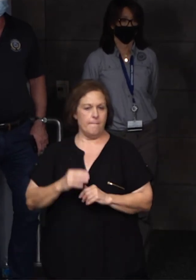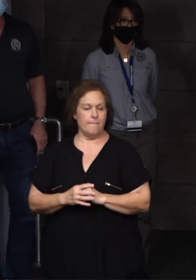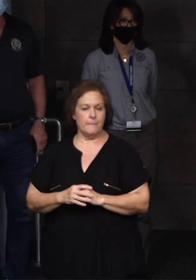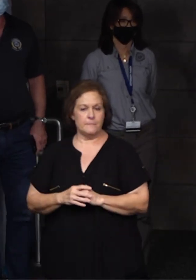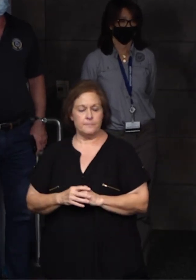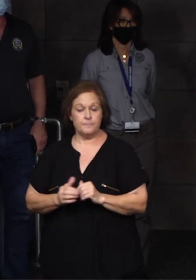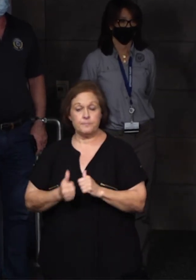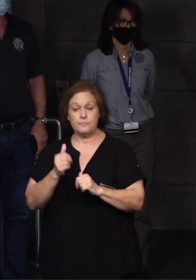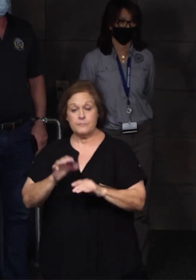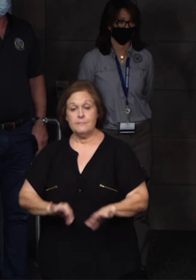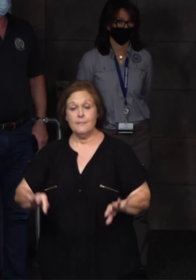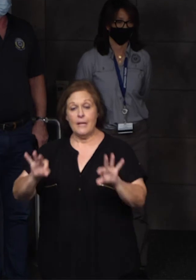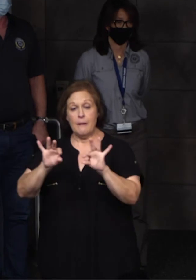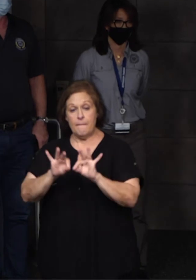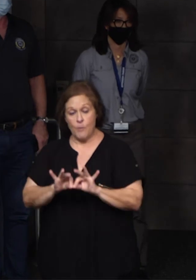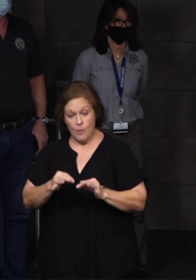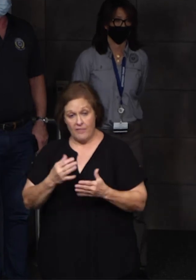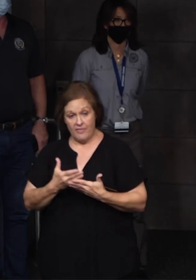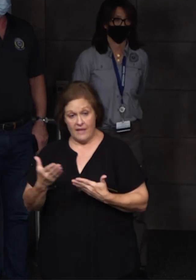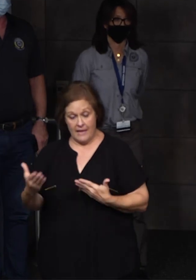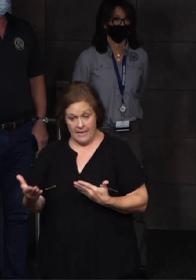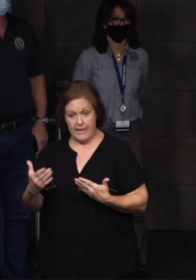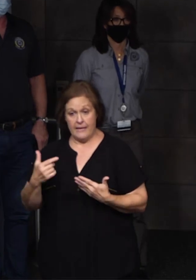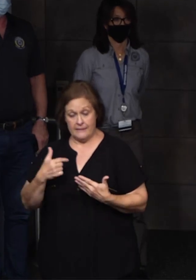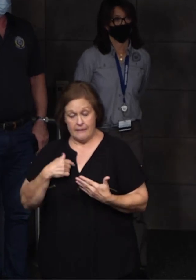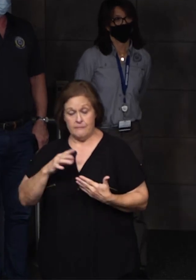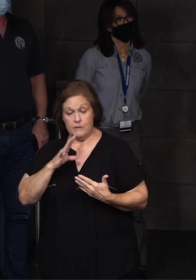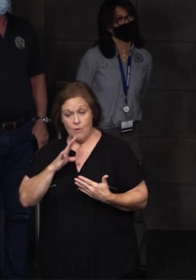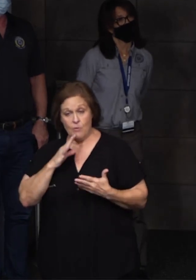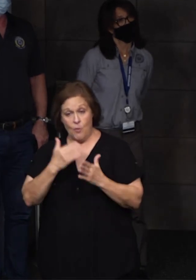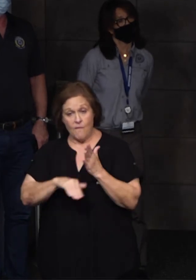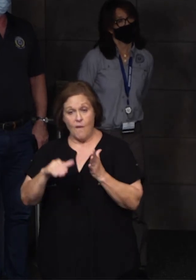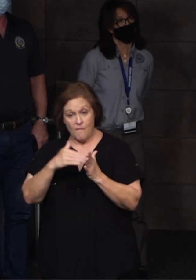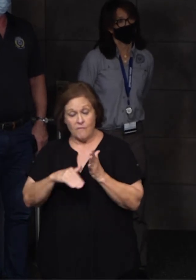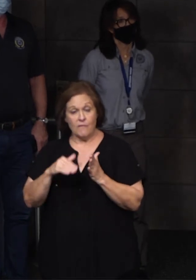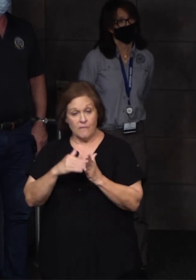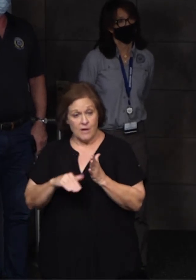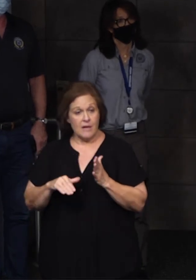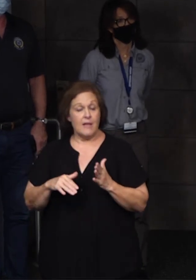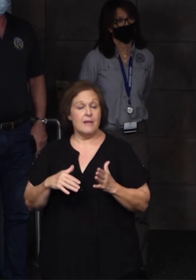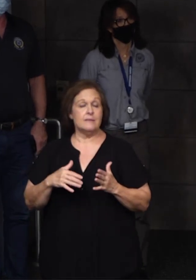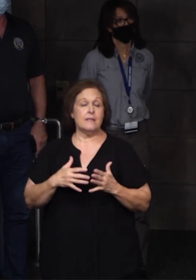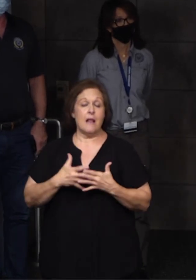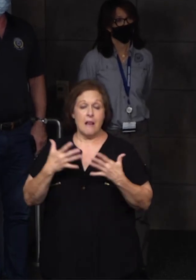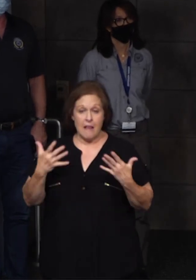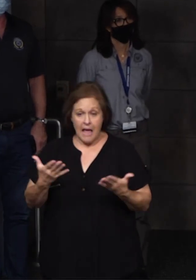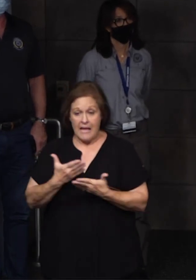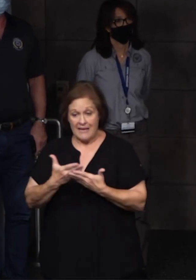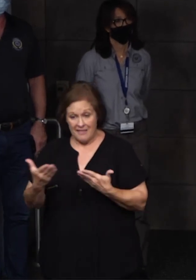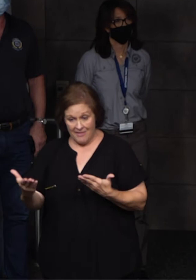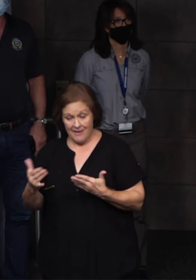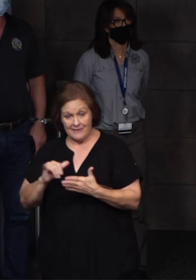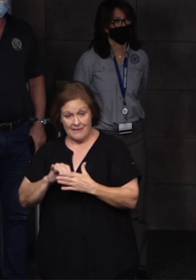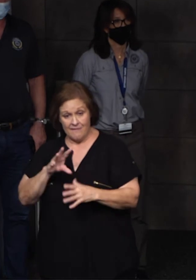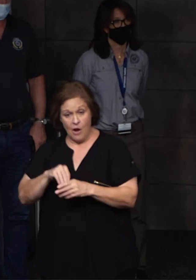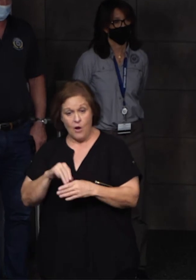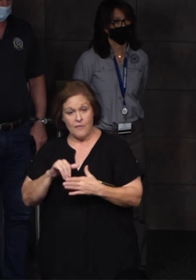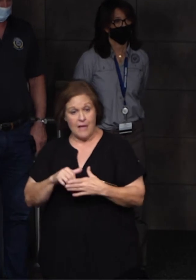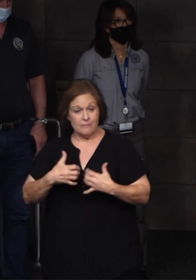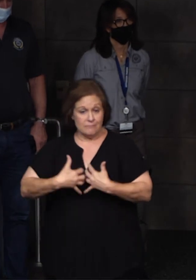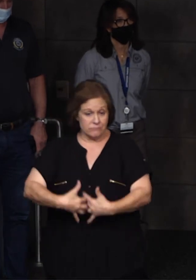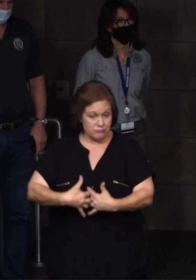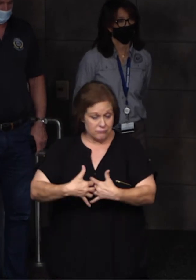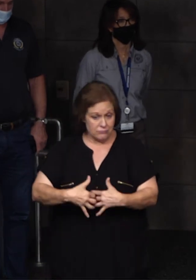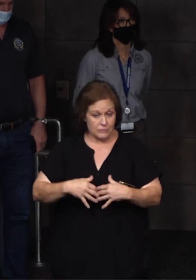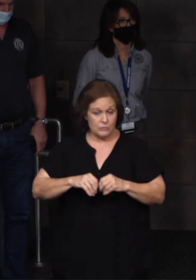The most important thing, and I've been pushing and pushing, and we've all been working. There are many different factors involved. You have generation, transmission,